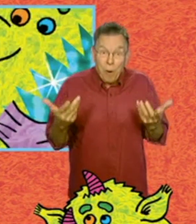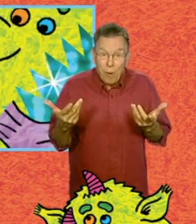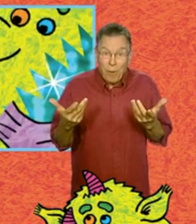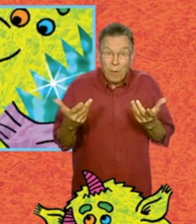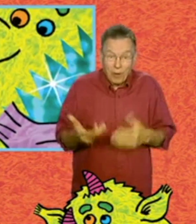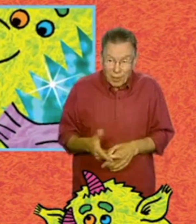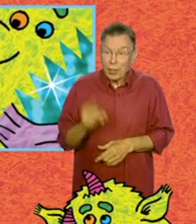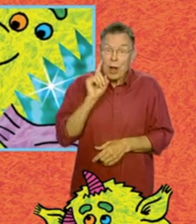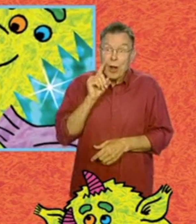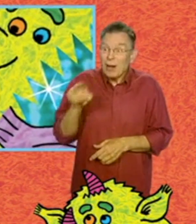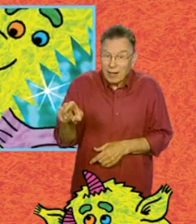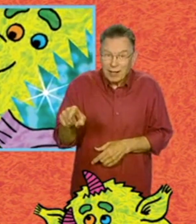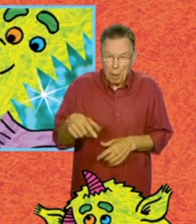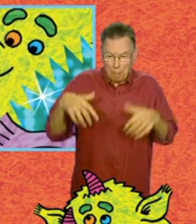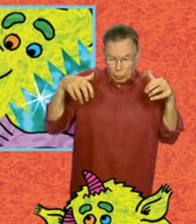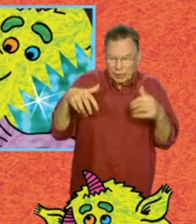Or, it kisses her,